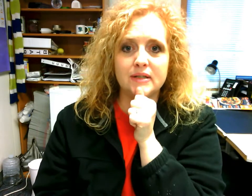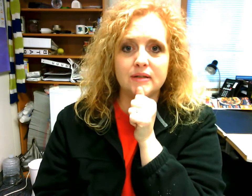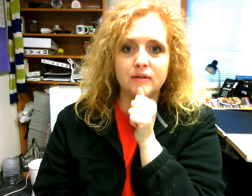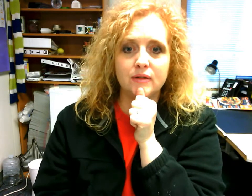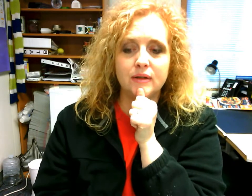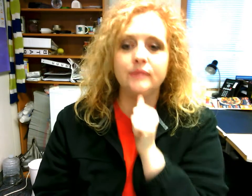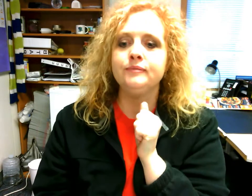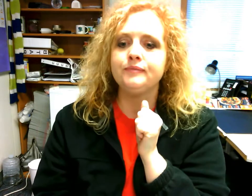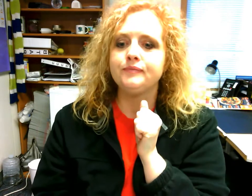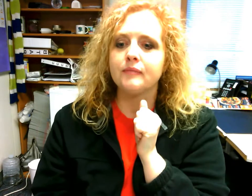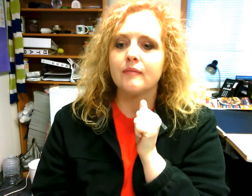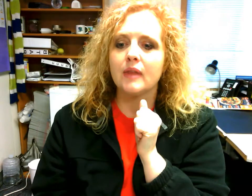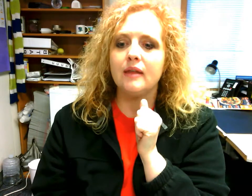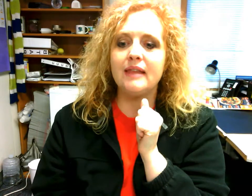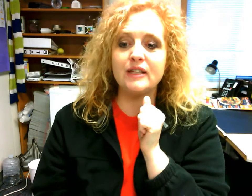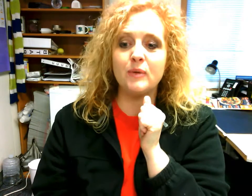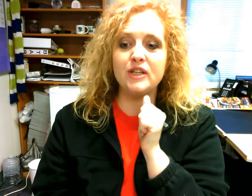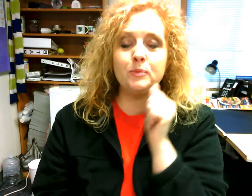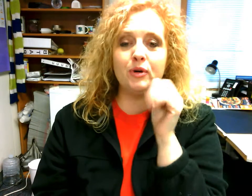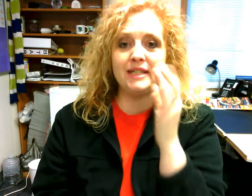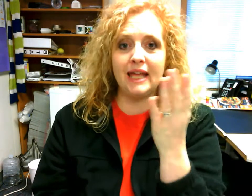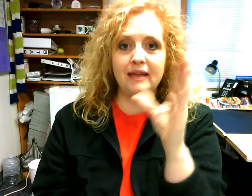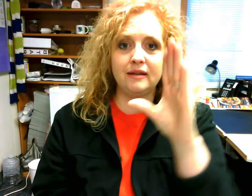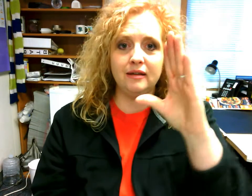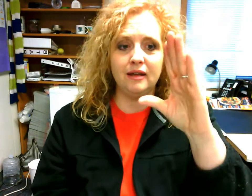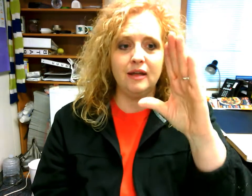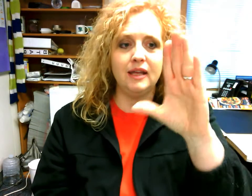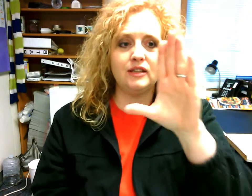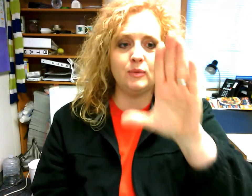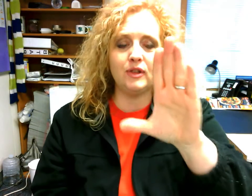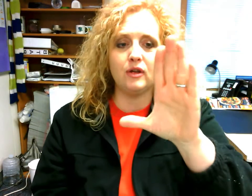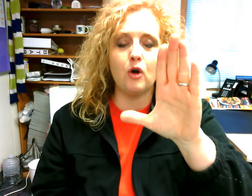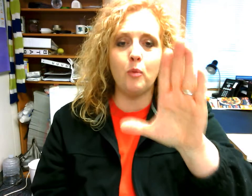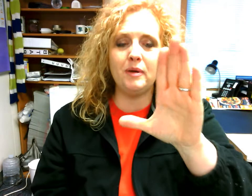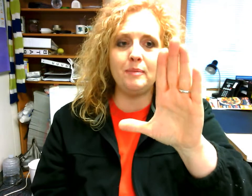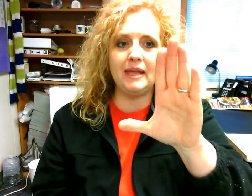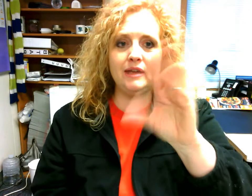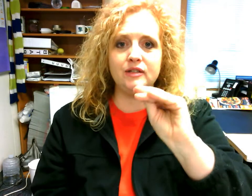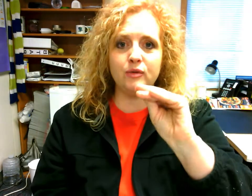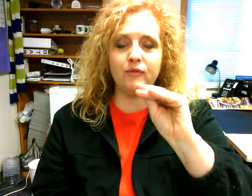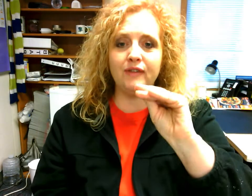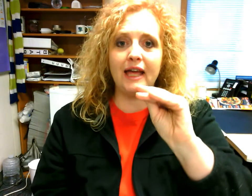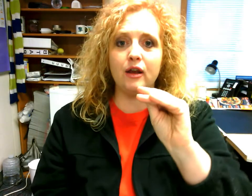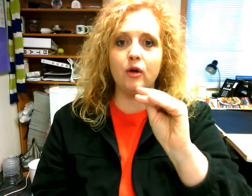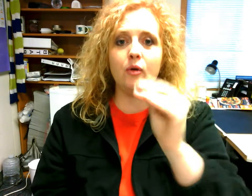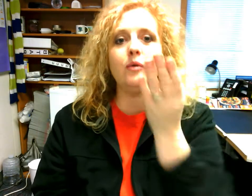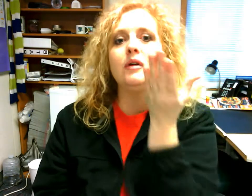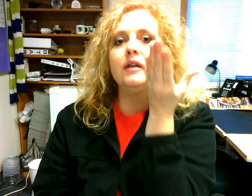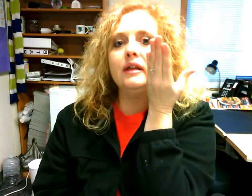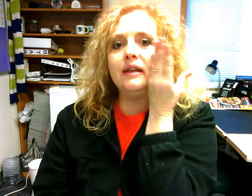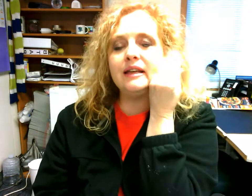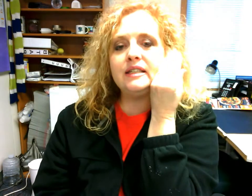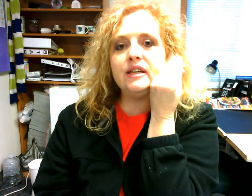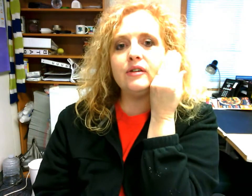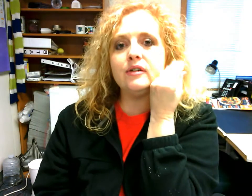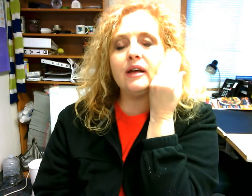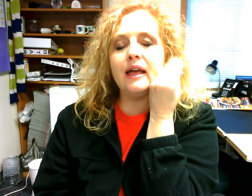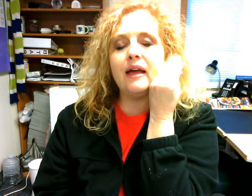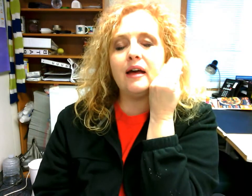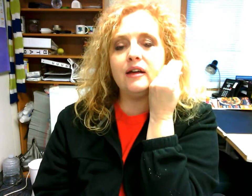next one is pretend it's with a open B to a flat O next here uh